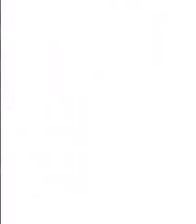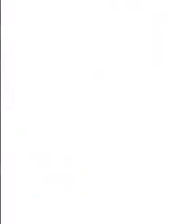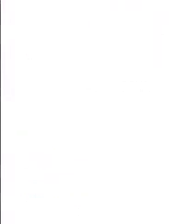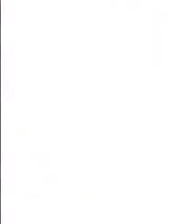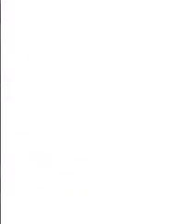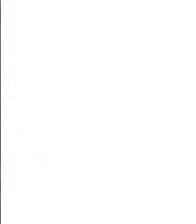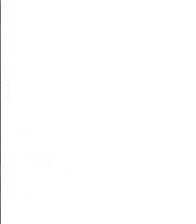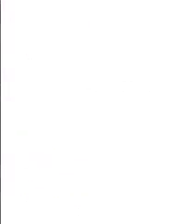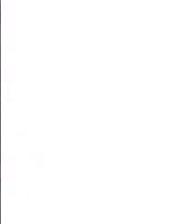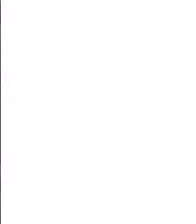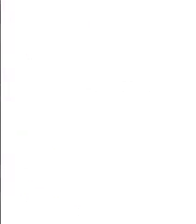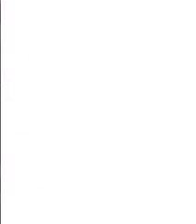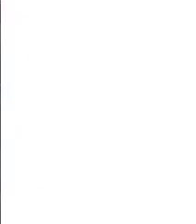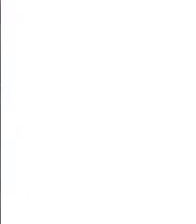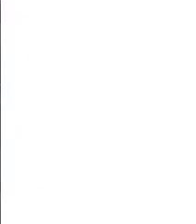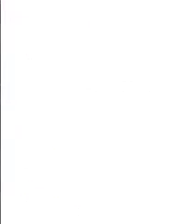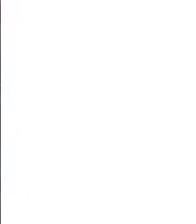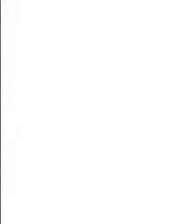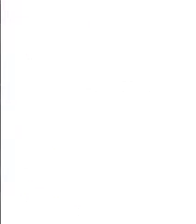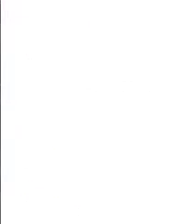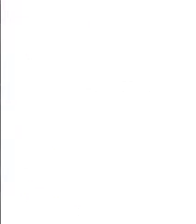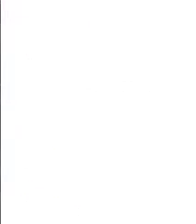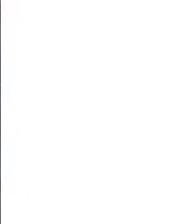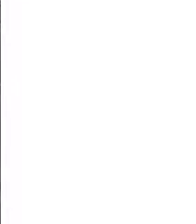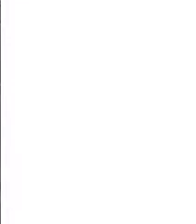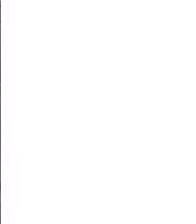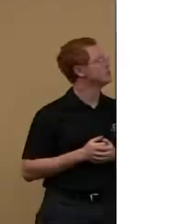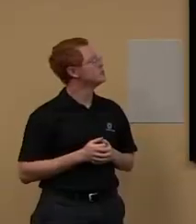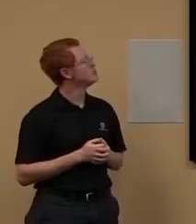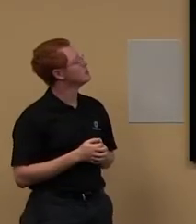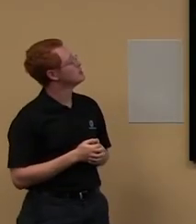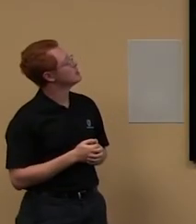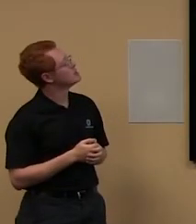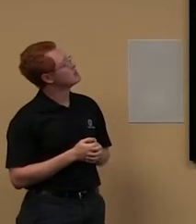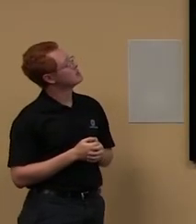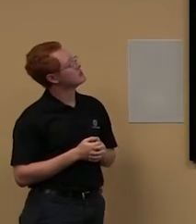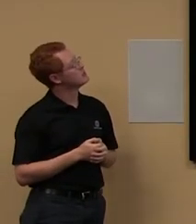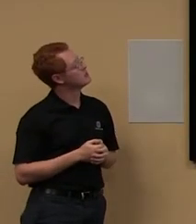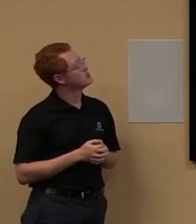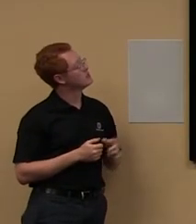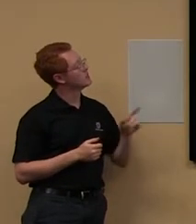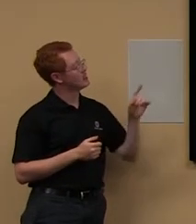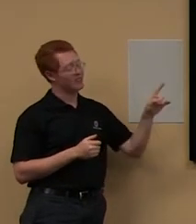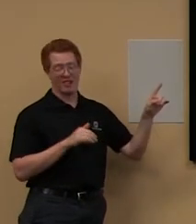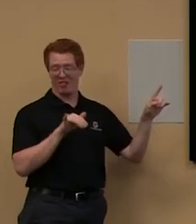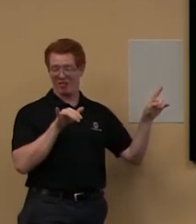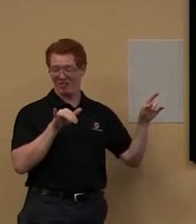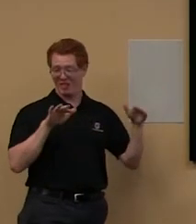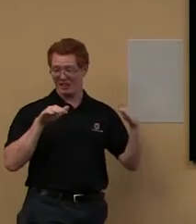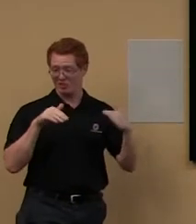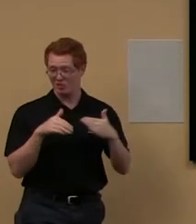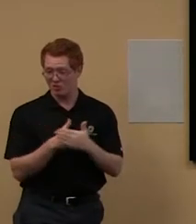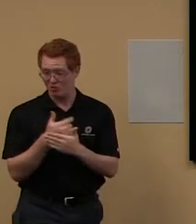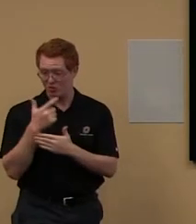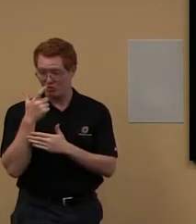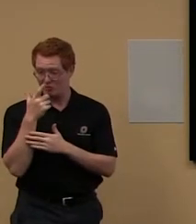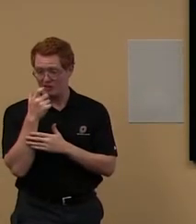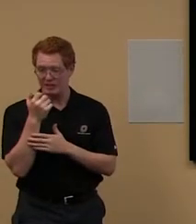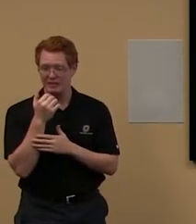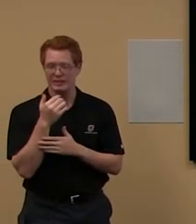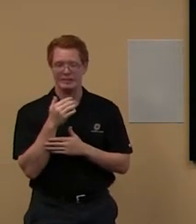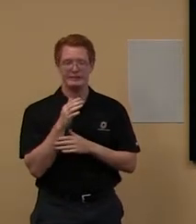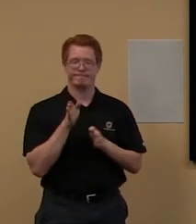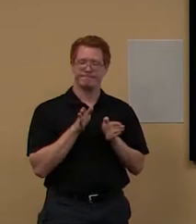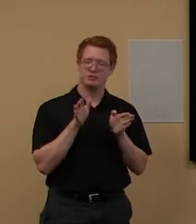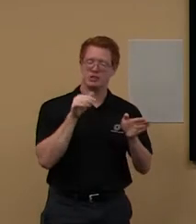And, I bet. Okay. This looks, this is new for me because it doesn't normally say Get Item from UNO